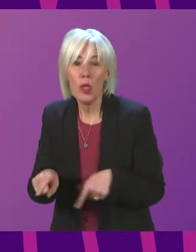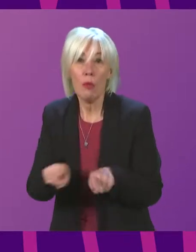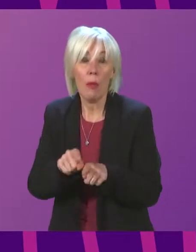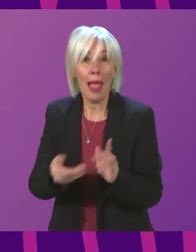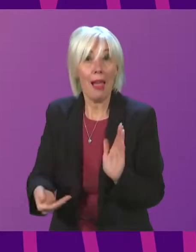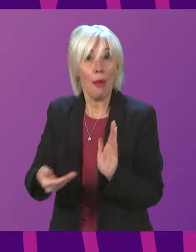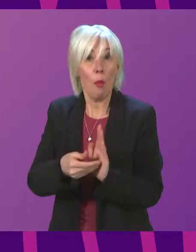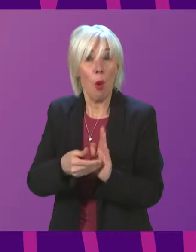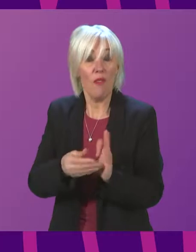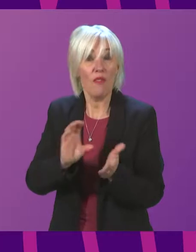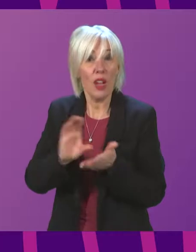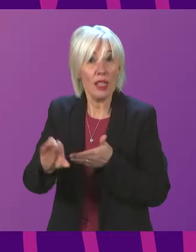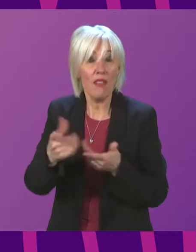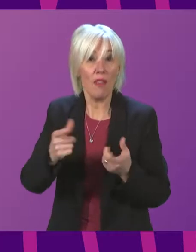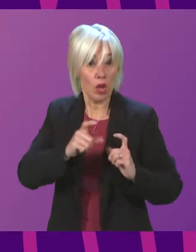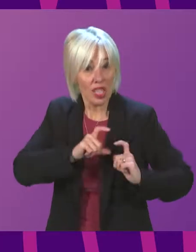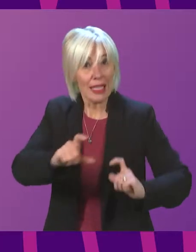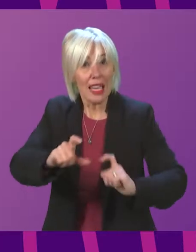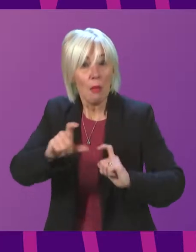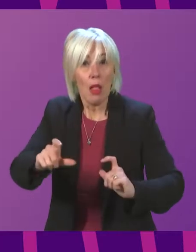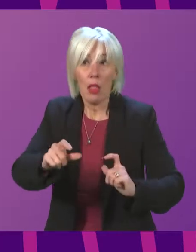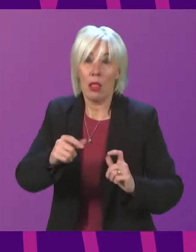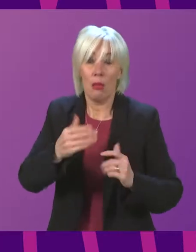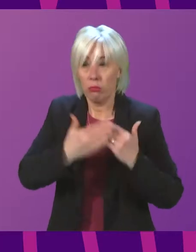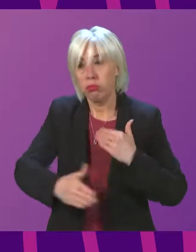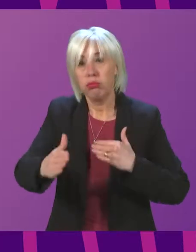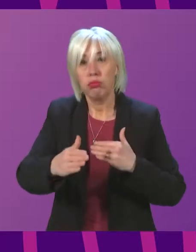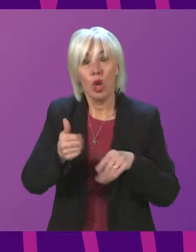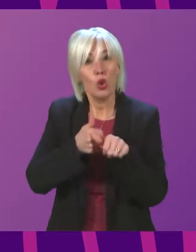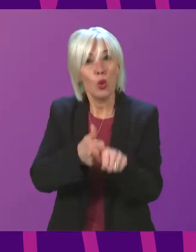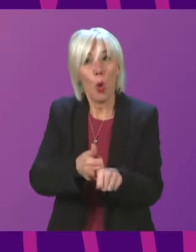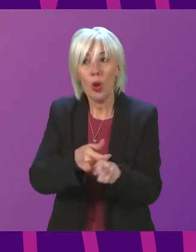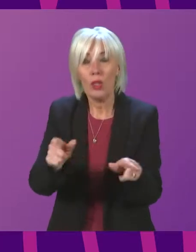of high-quality, sustainable support in every community? Minister.